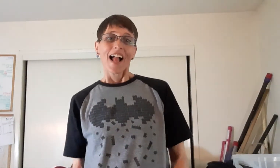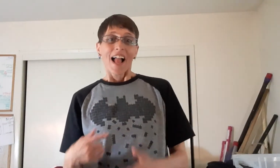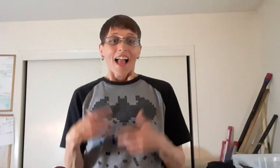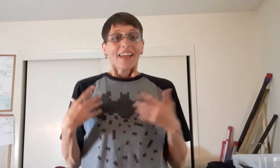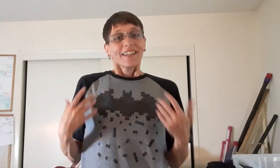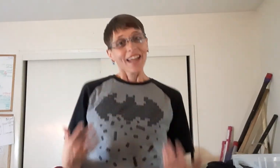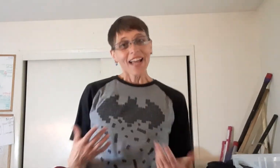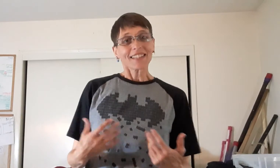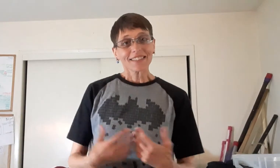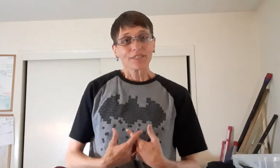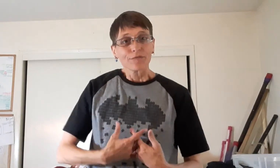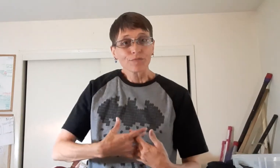Next.